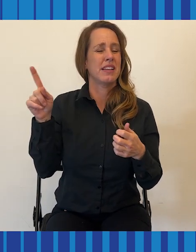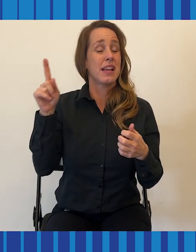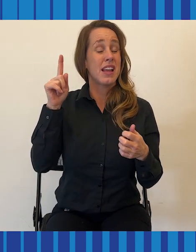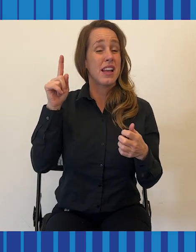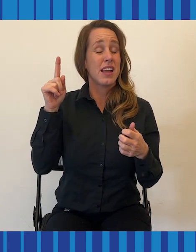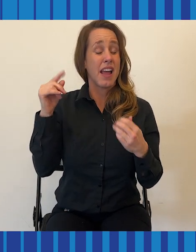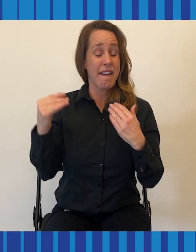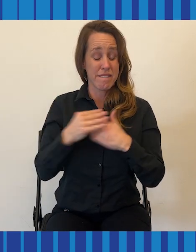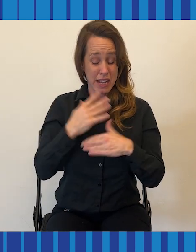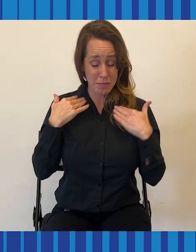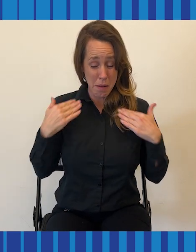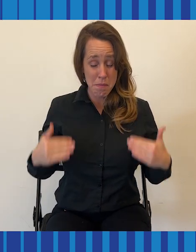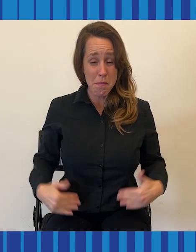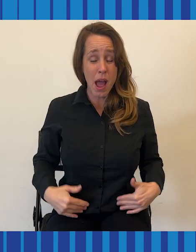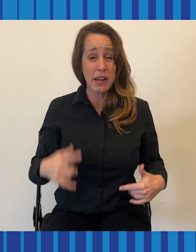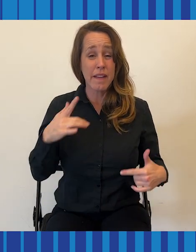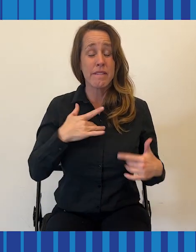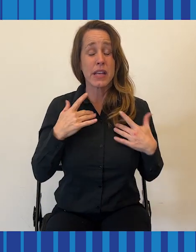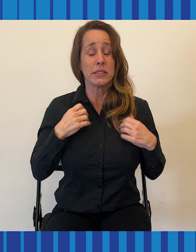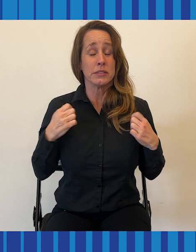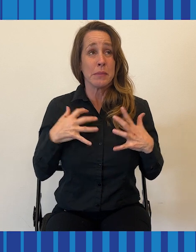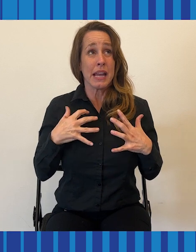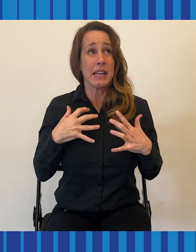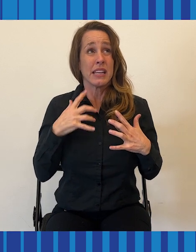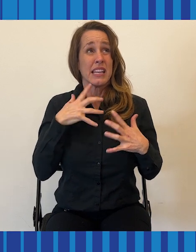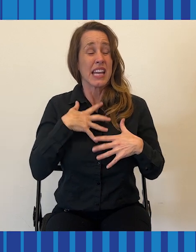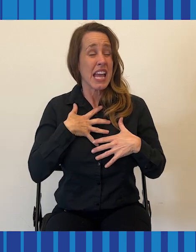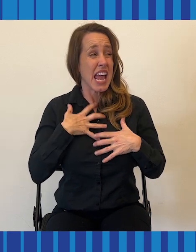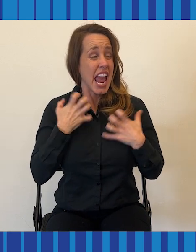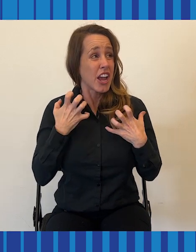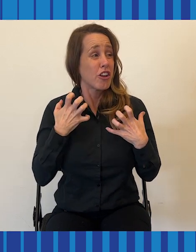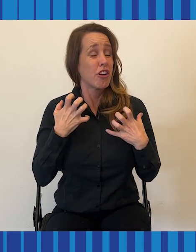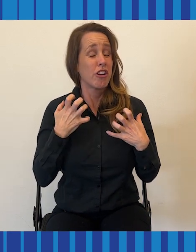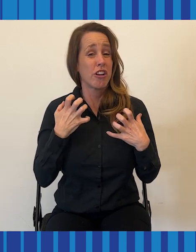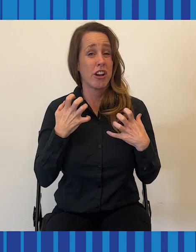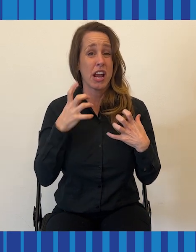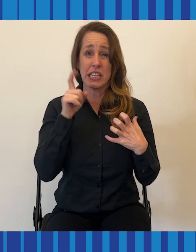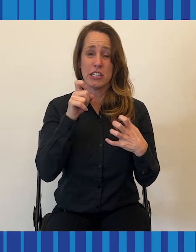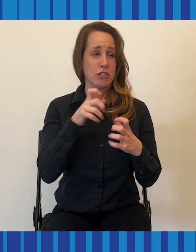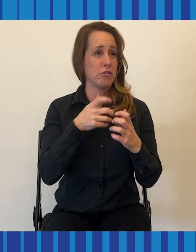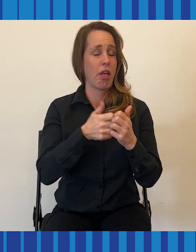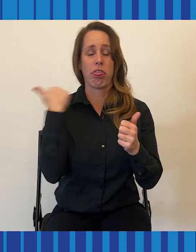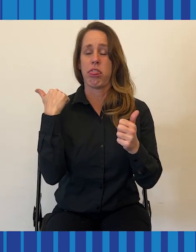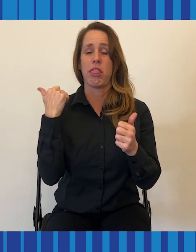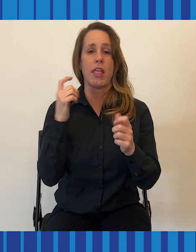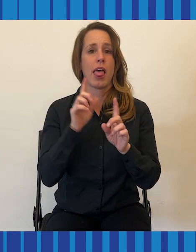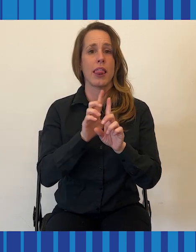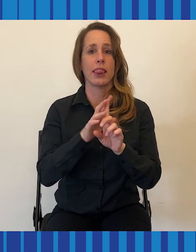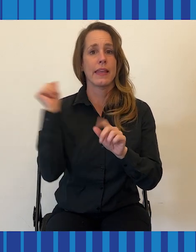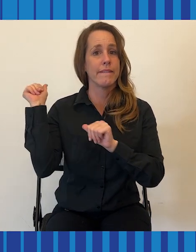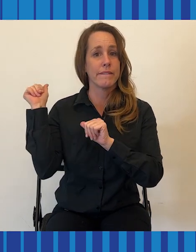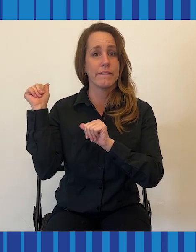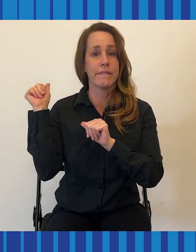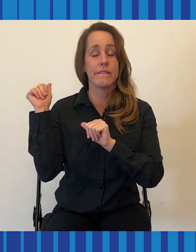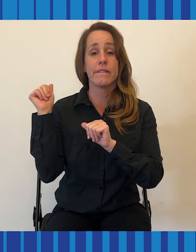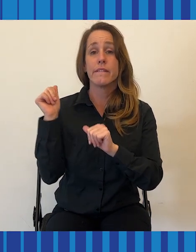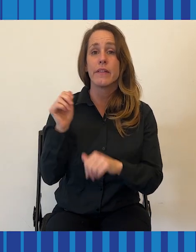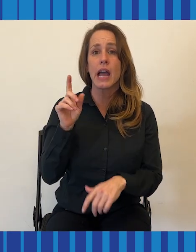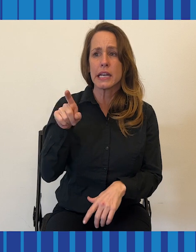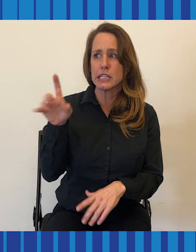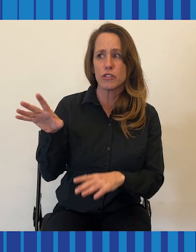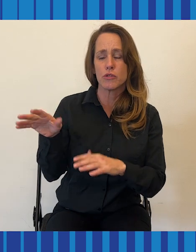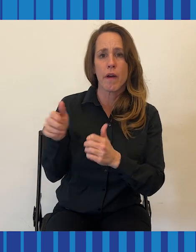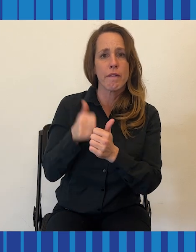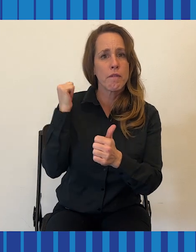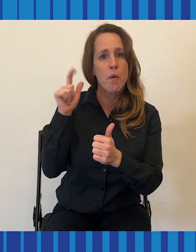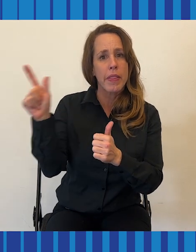combination of a panic with an element of anger and a need to just leave, to get away from